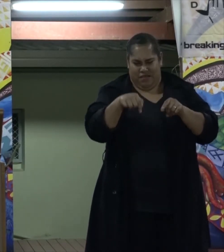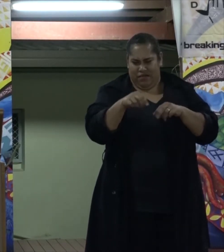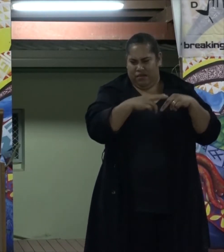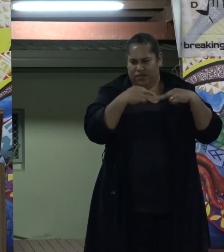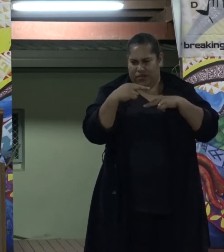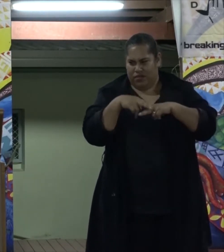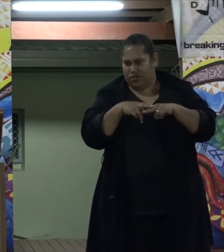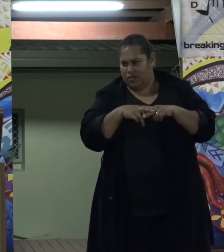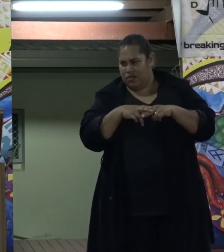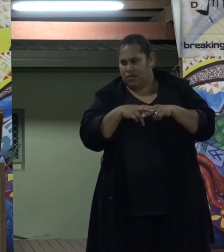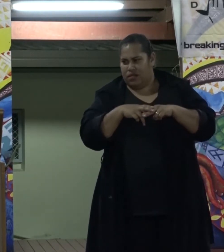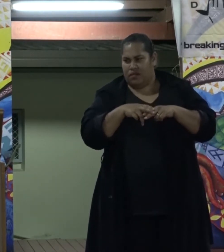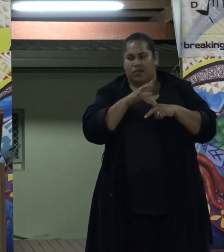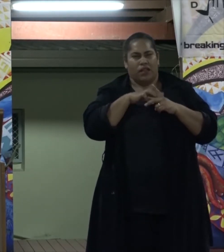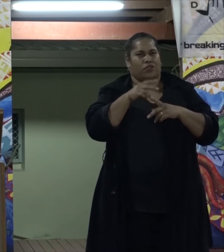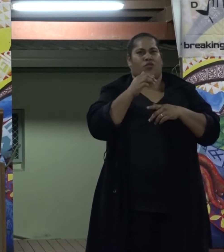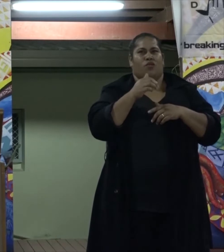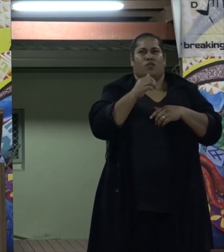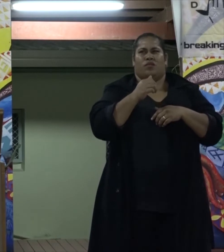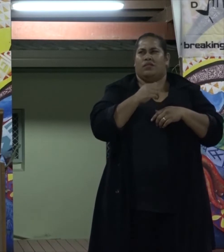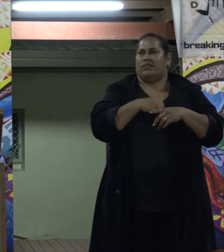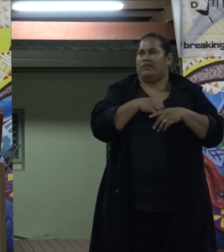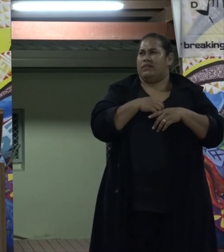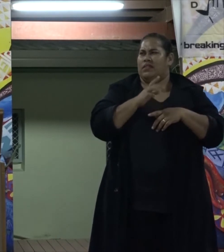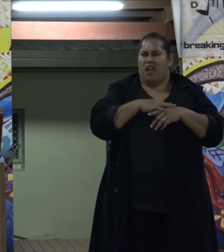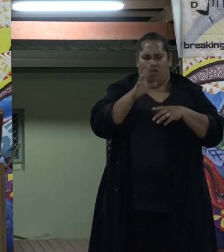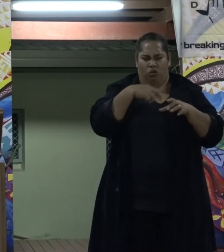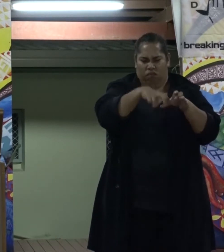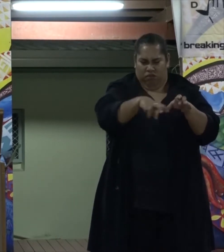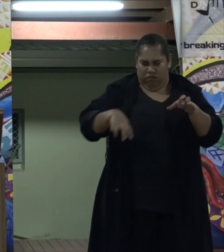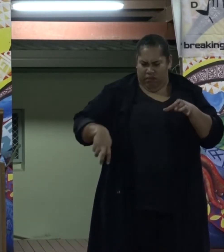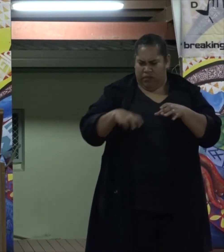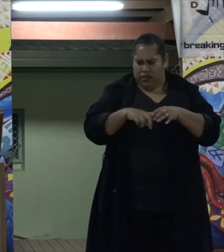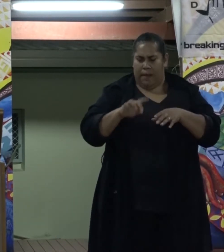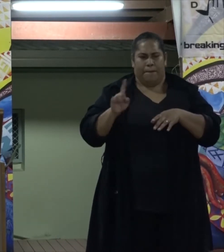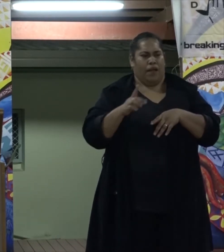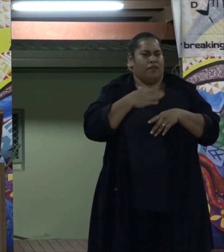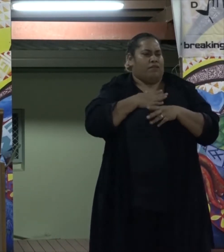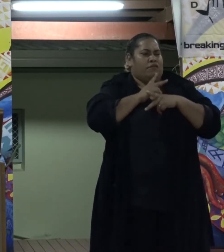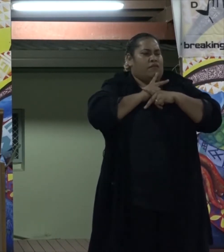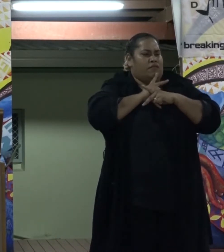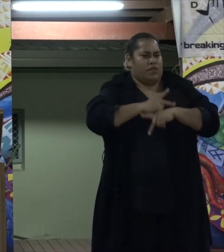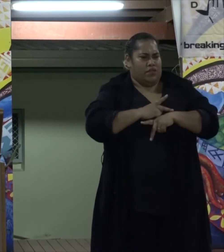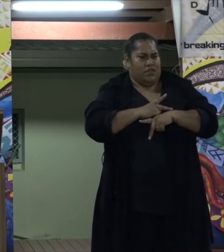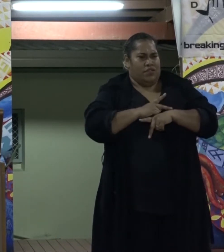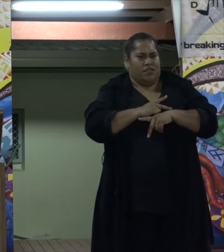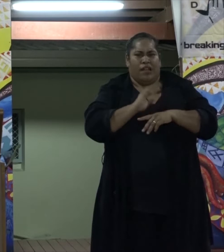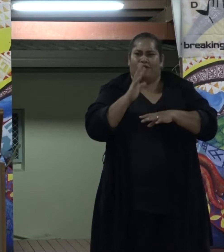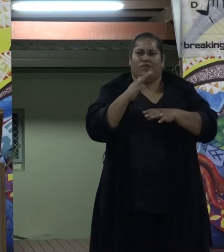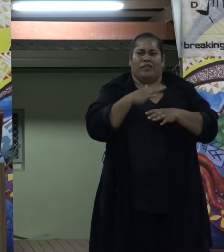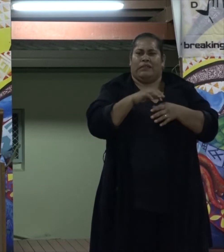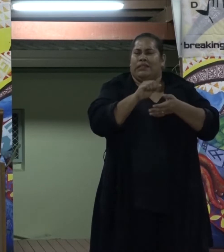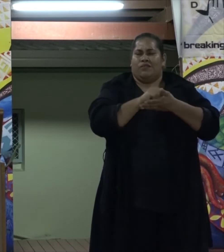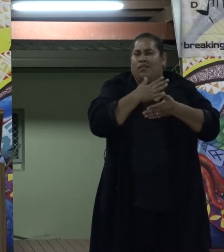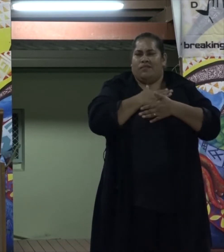saga has been one of pain, alienation, and exclusion. It is passion alone that has kept the love for running and